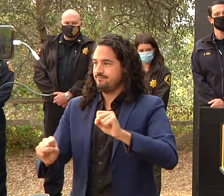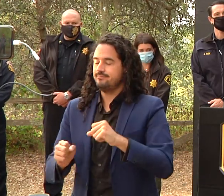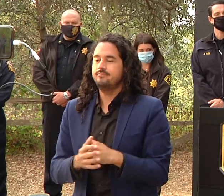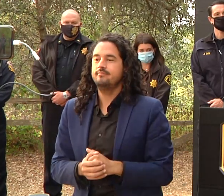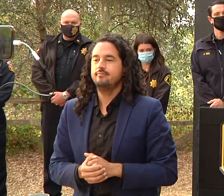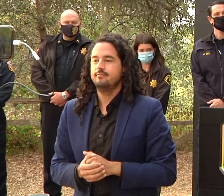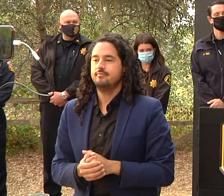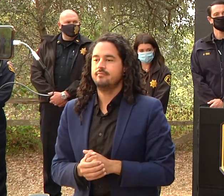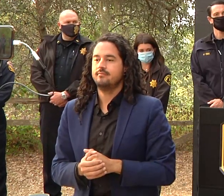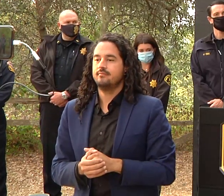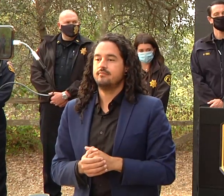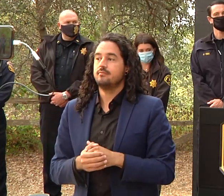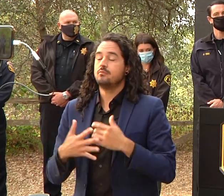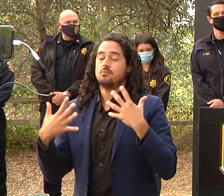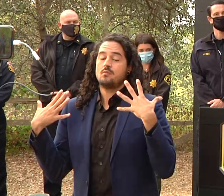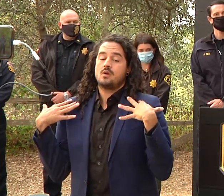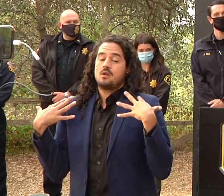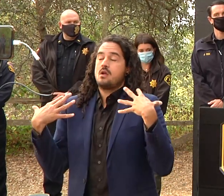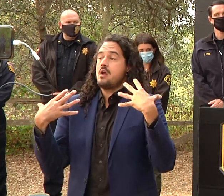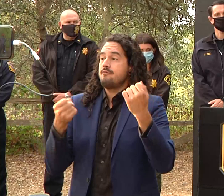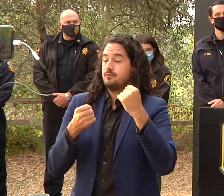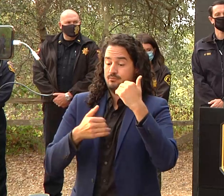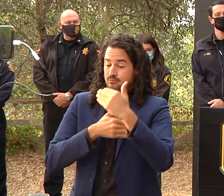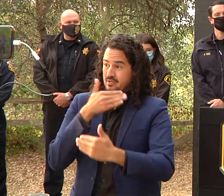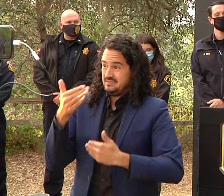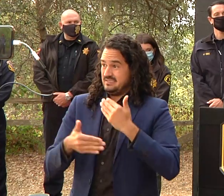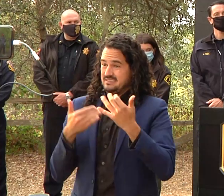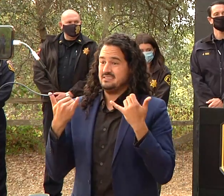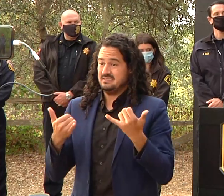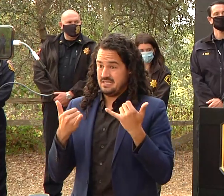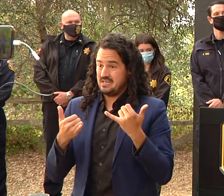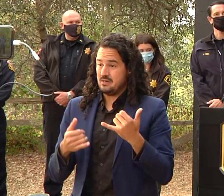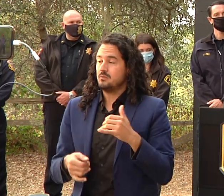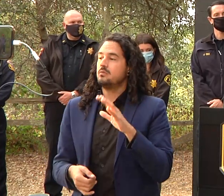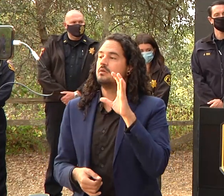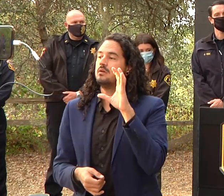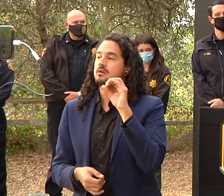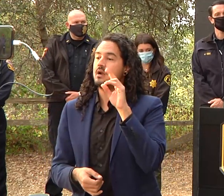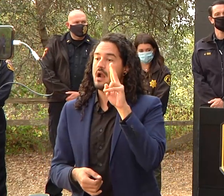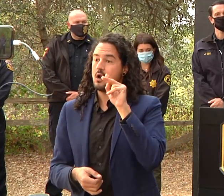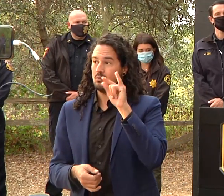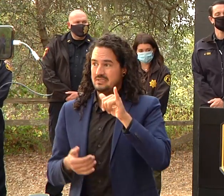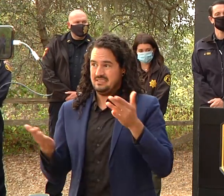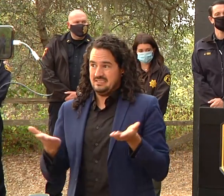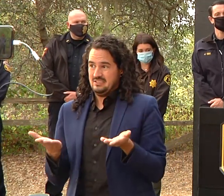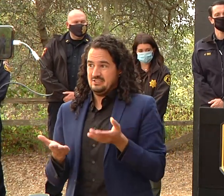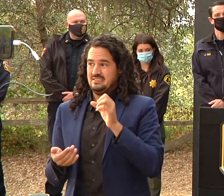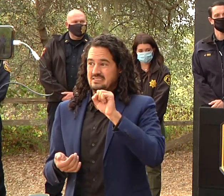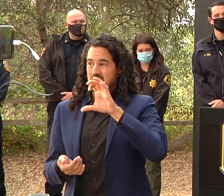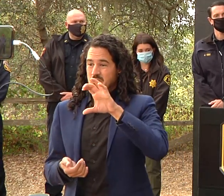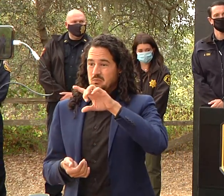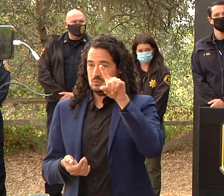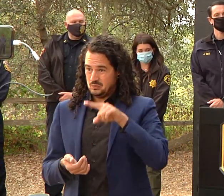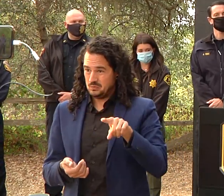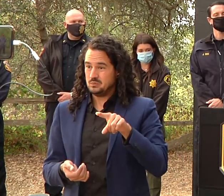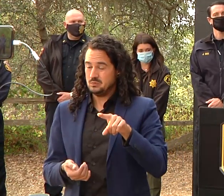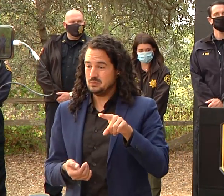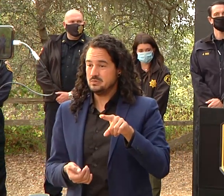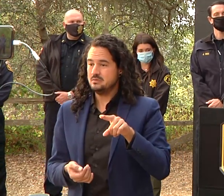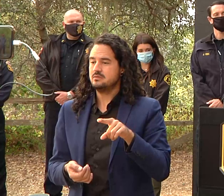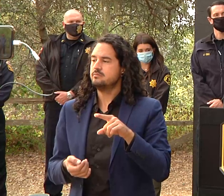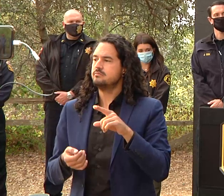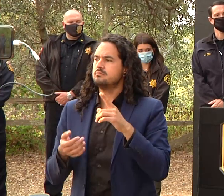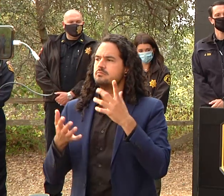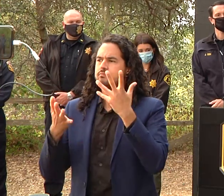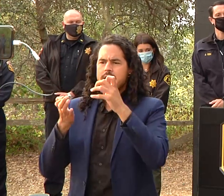the counties both in san mateo and santa cruz are going to be actively involved in assuring the roadways are clear and ensuring the